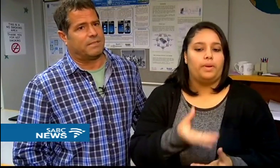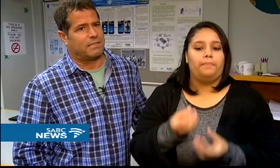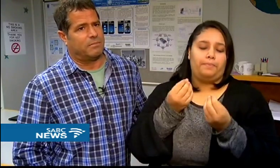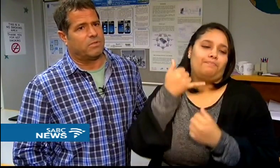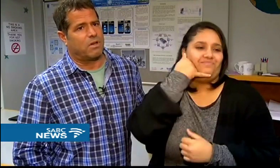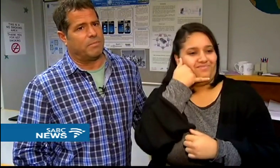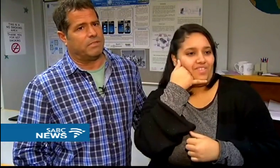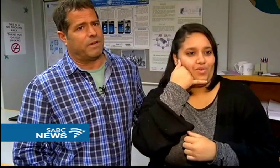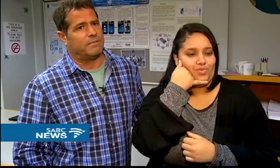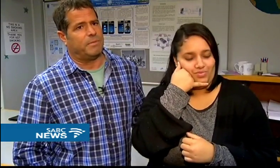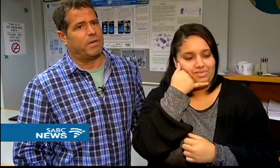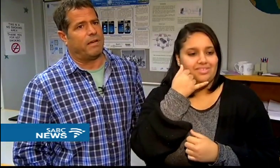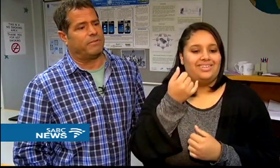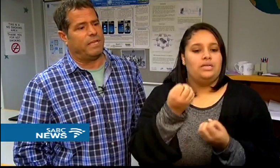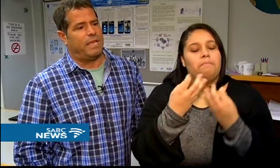because that's the most common device people have.